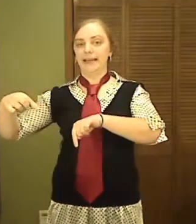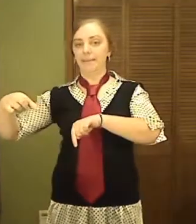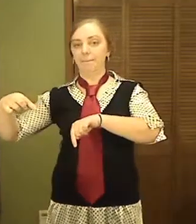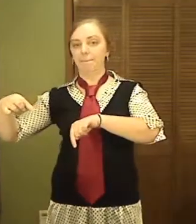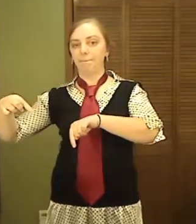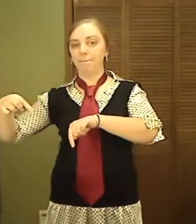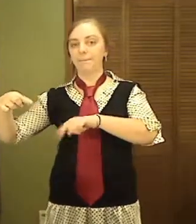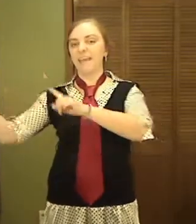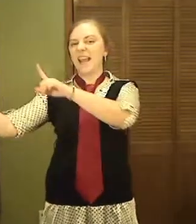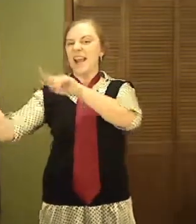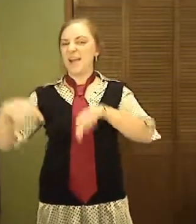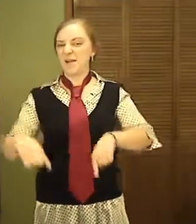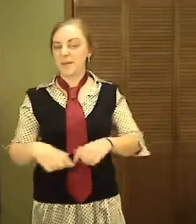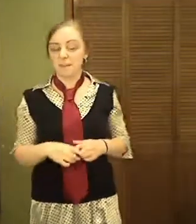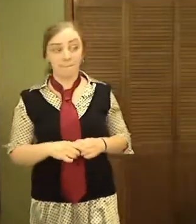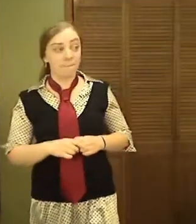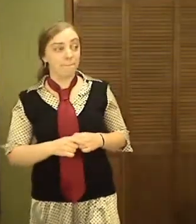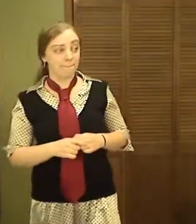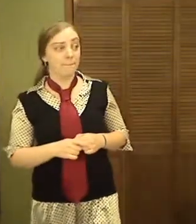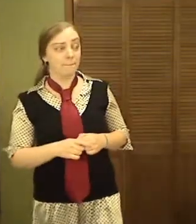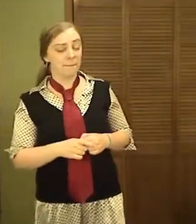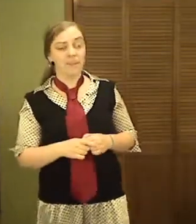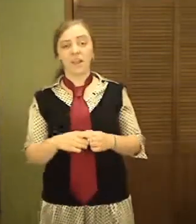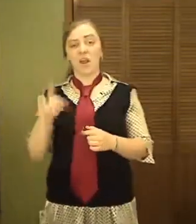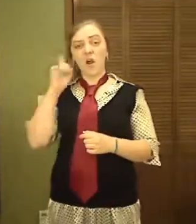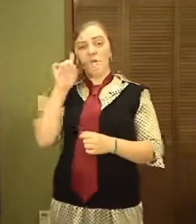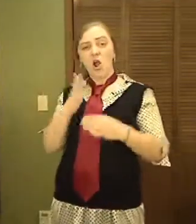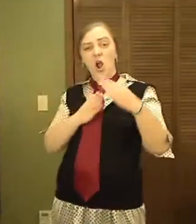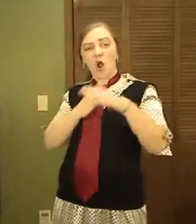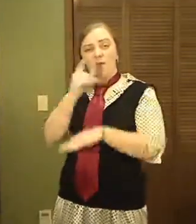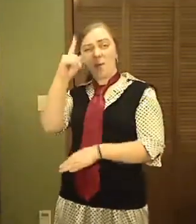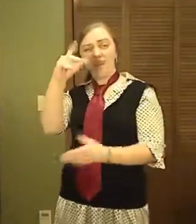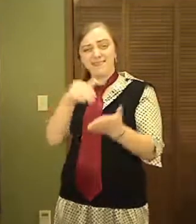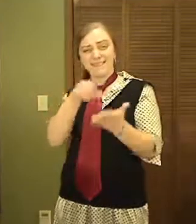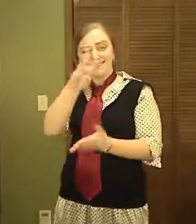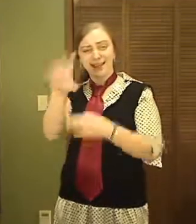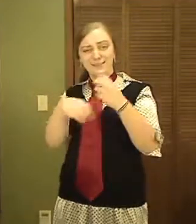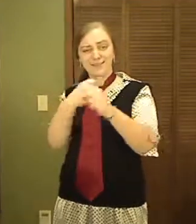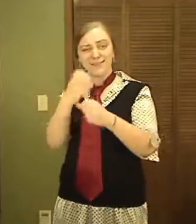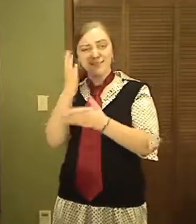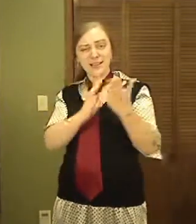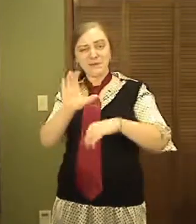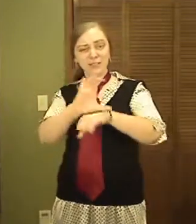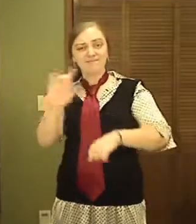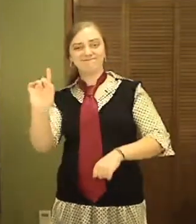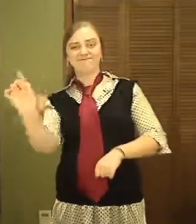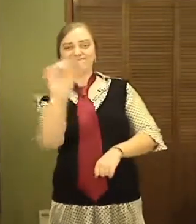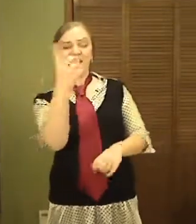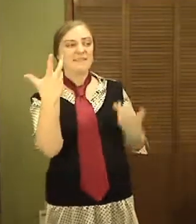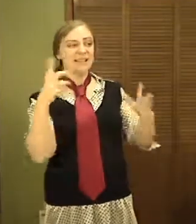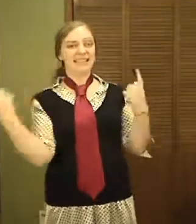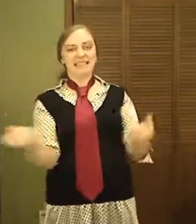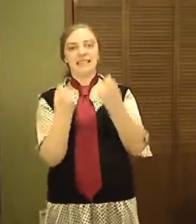For over 1600 years, some churches have celebrated Advent, the coming of Christ.